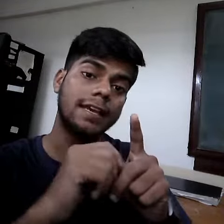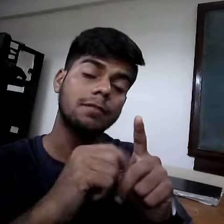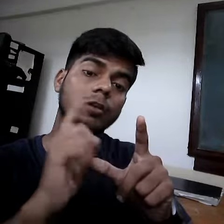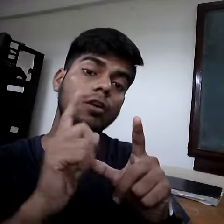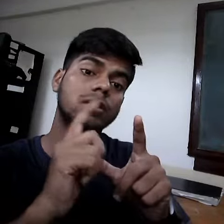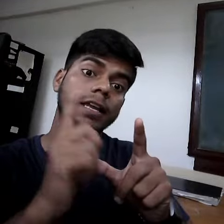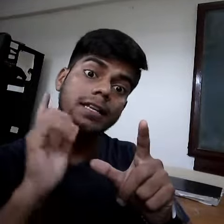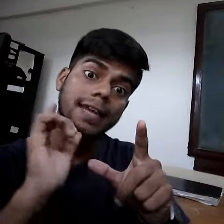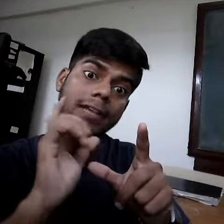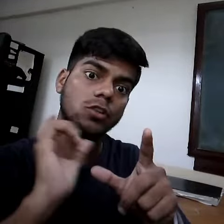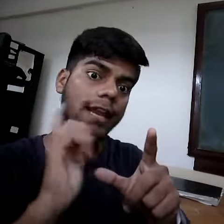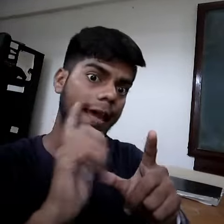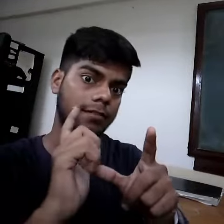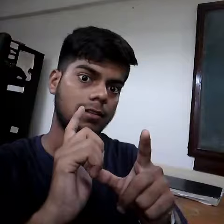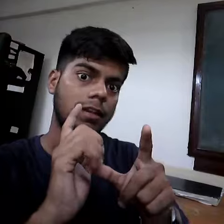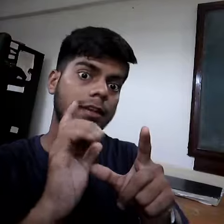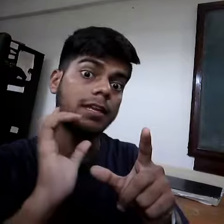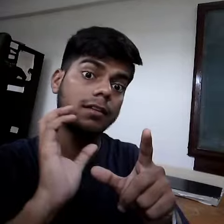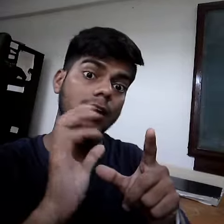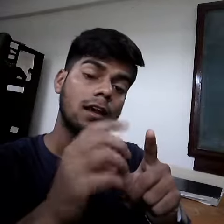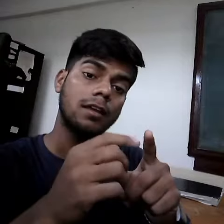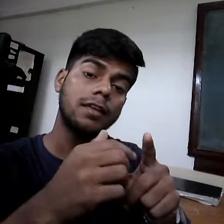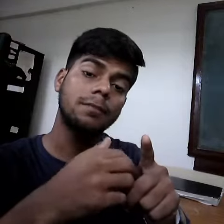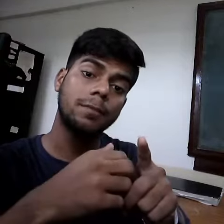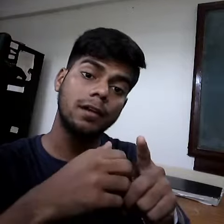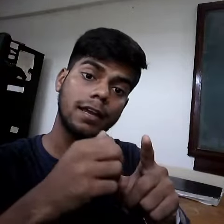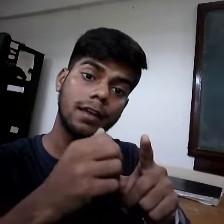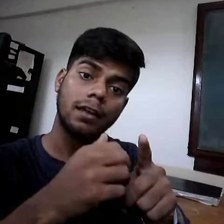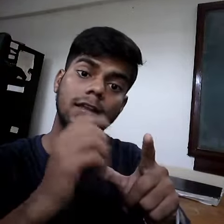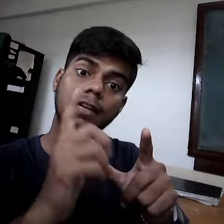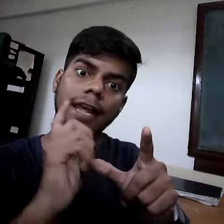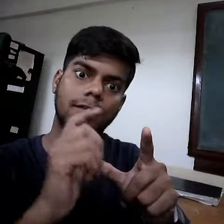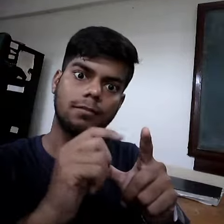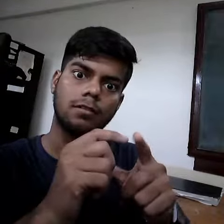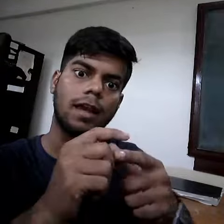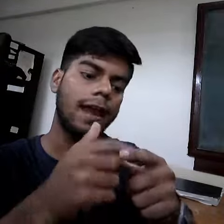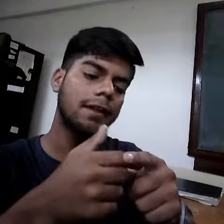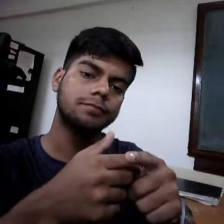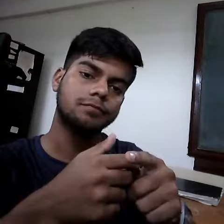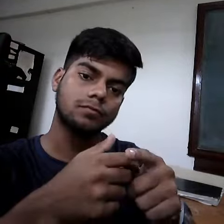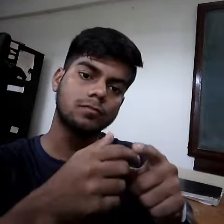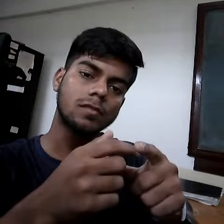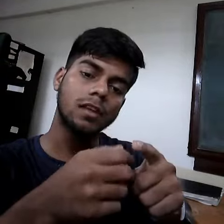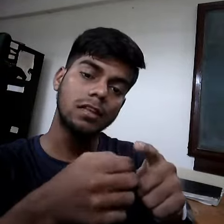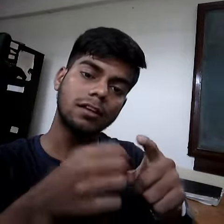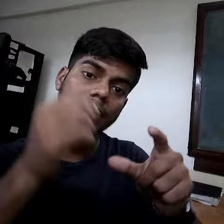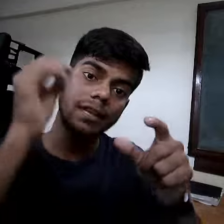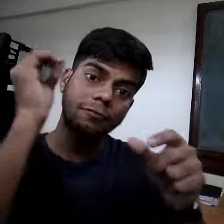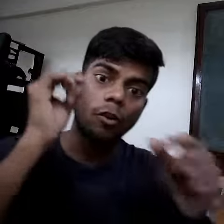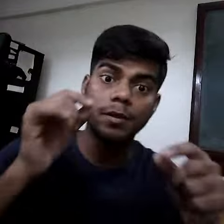lagging strand. Because it actually lag. It, it, it, it lag. And the, it form